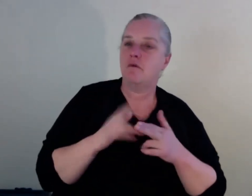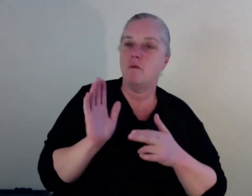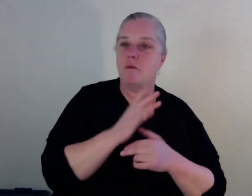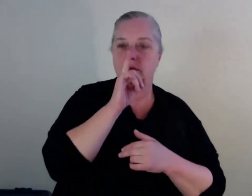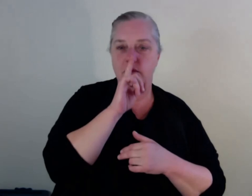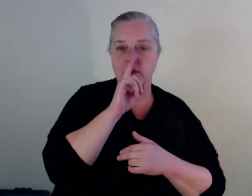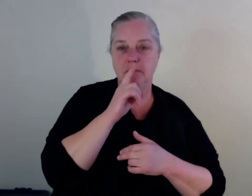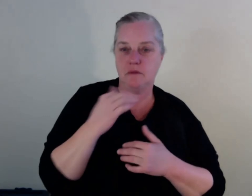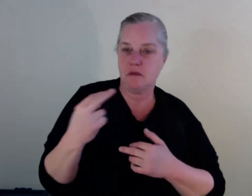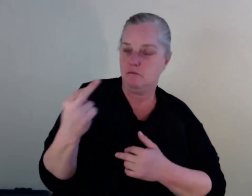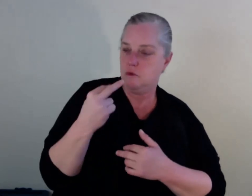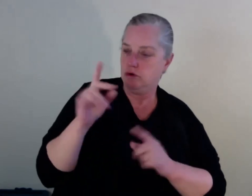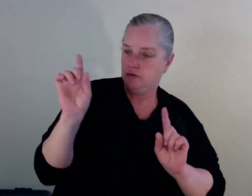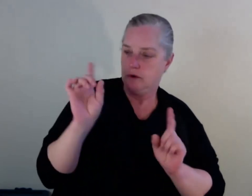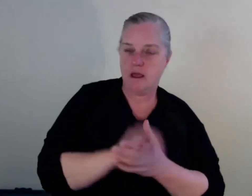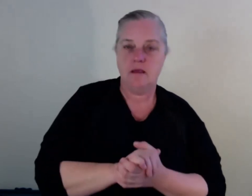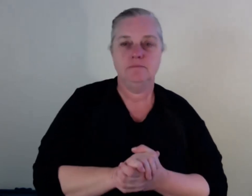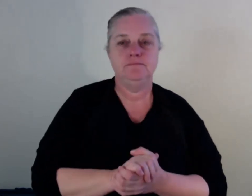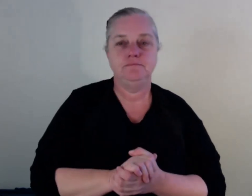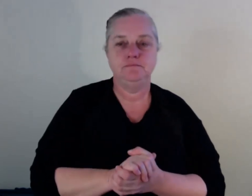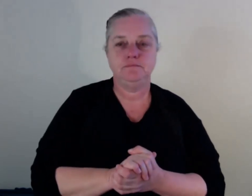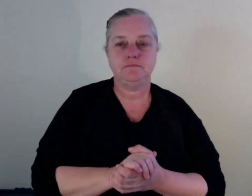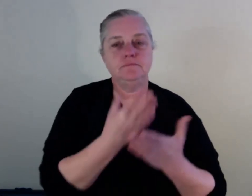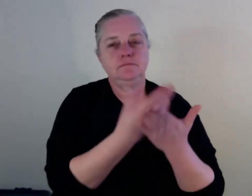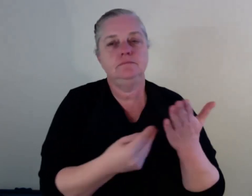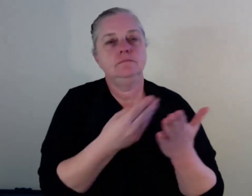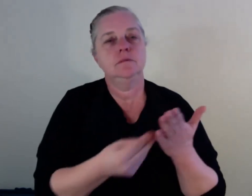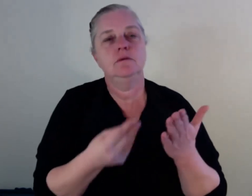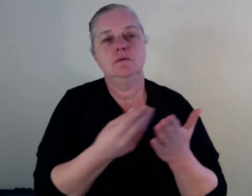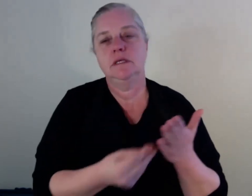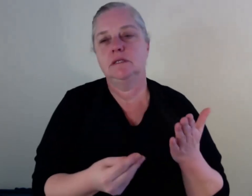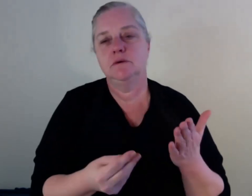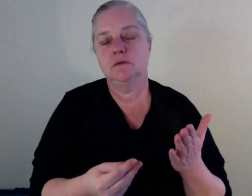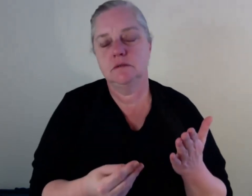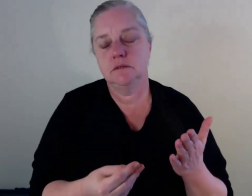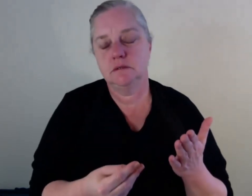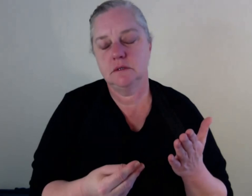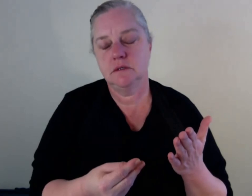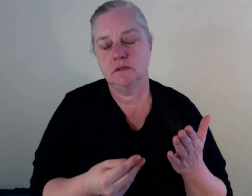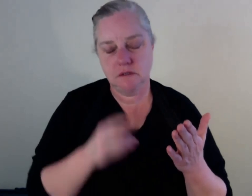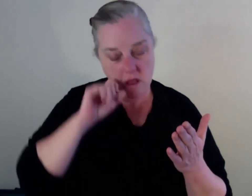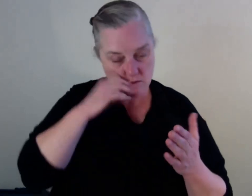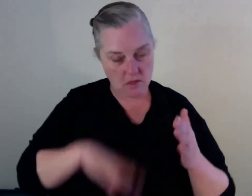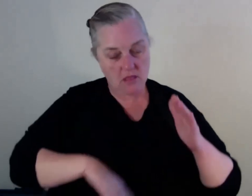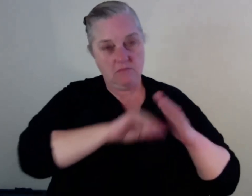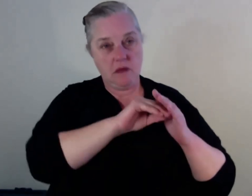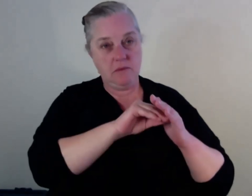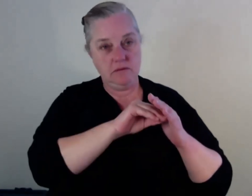so the resource that we talked about, um, that I talked about at the beginning will be up on the NADA website shortly. Um, so, um,